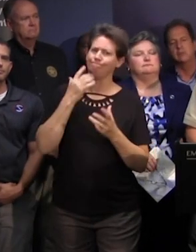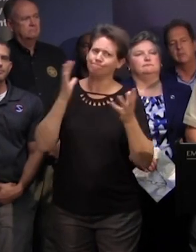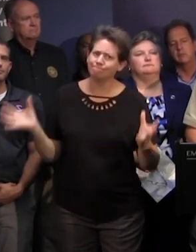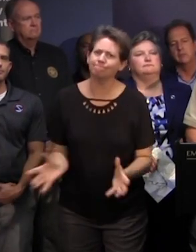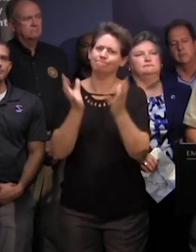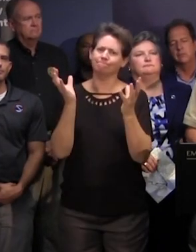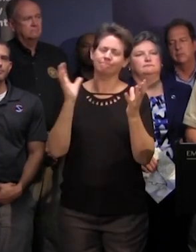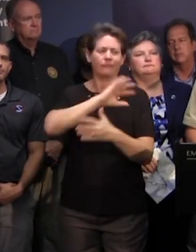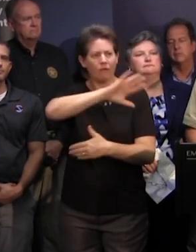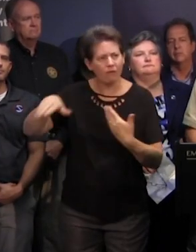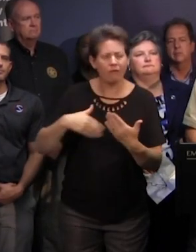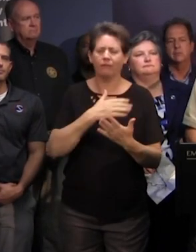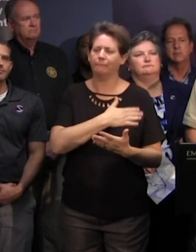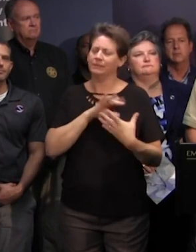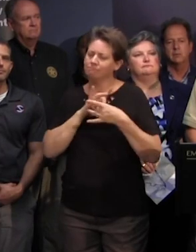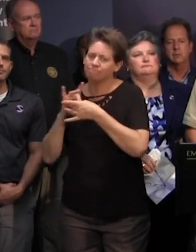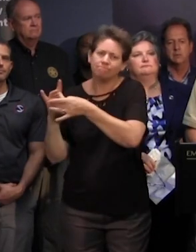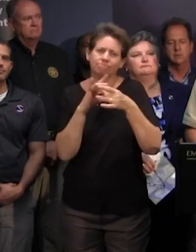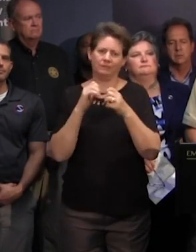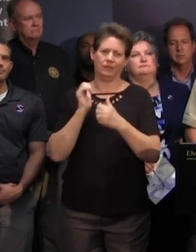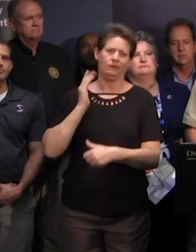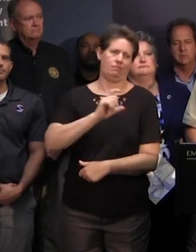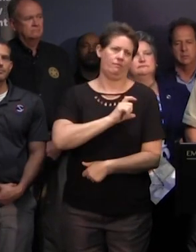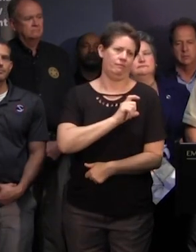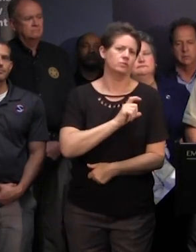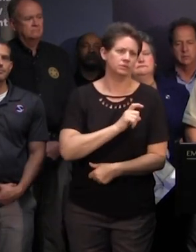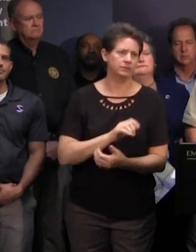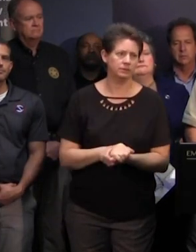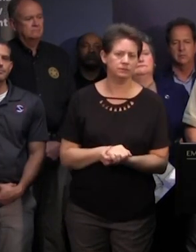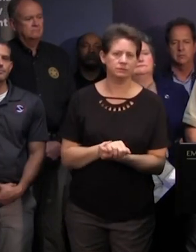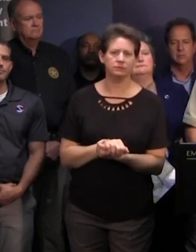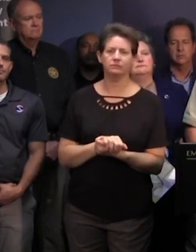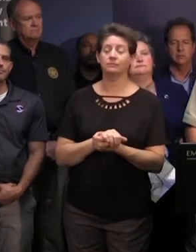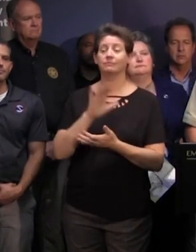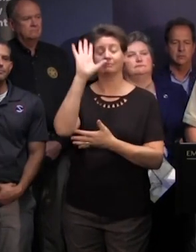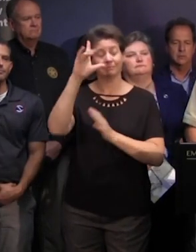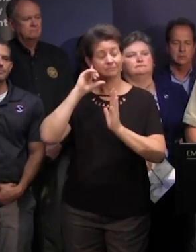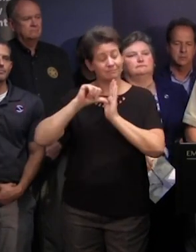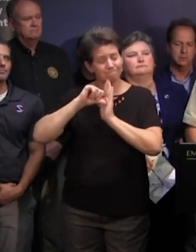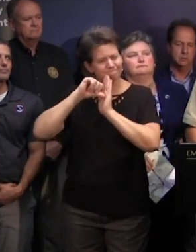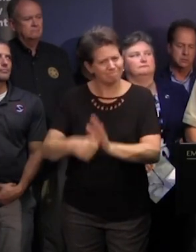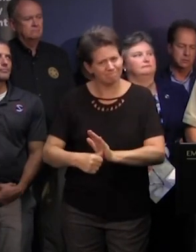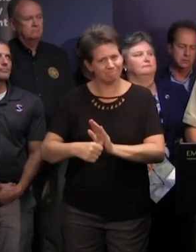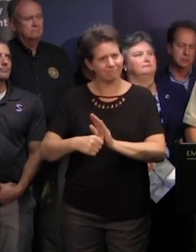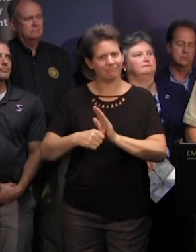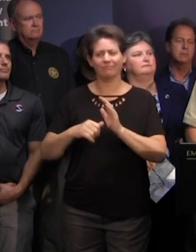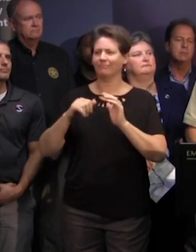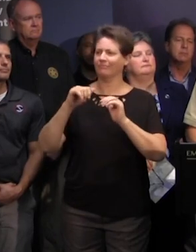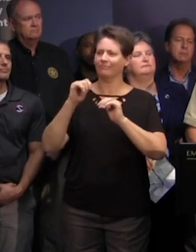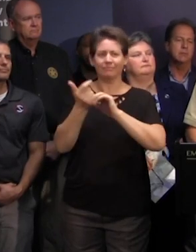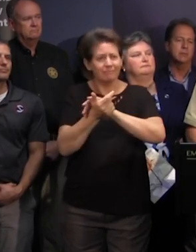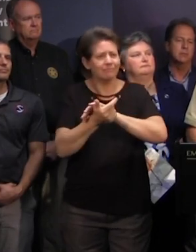citizens to cooperate with our law enforcement officials and again i want to emphasize that lawlessness during this